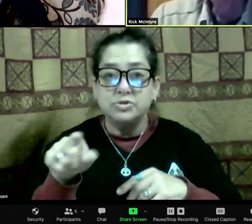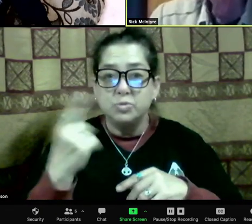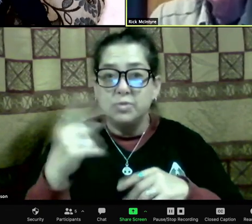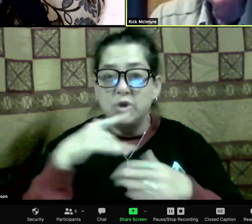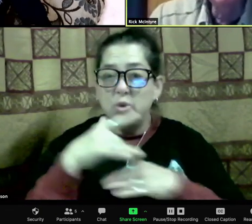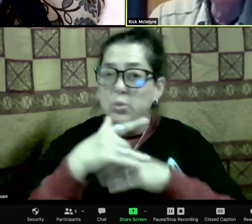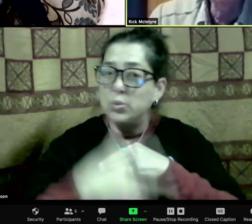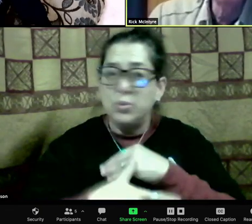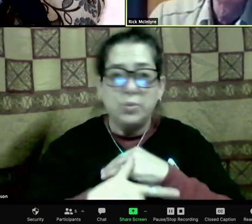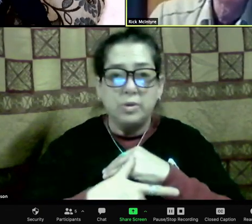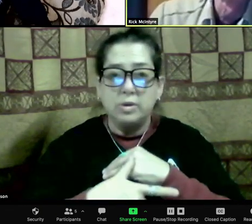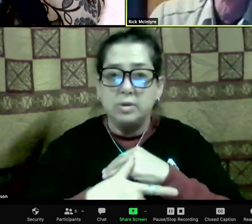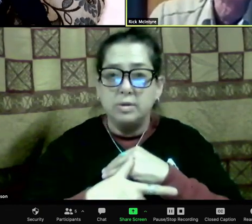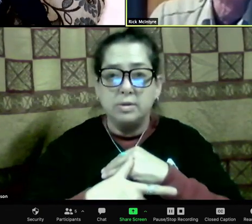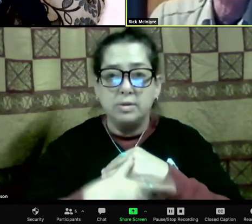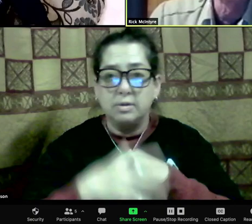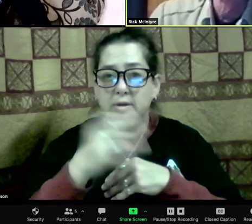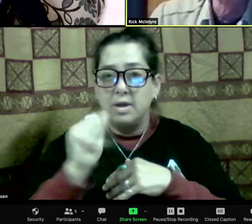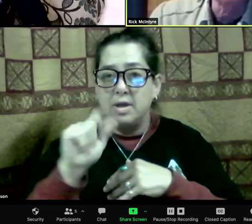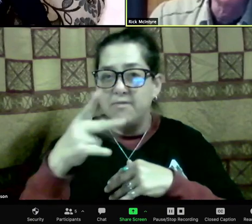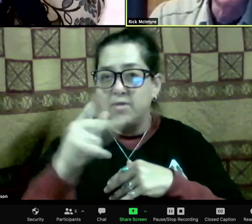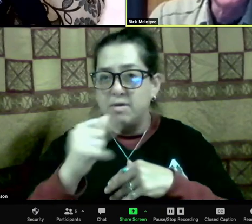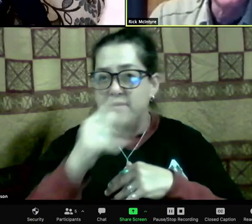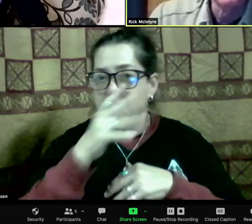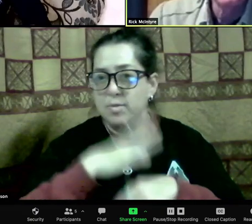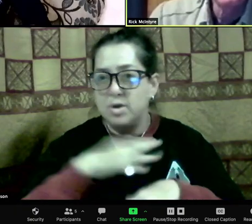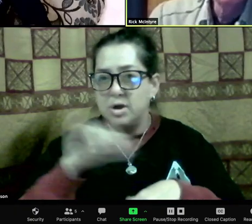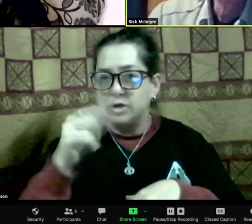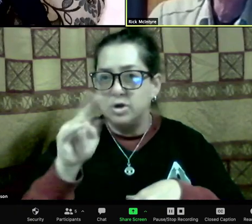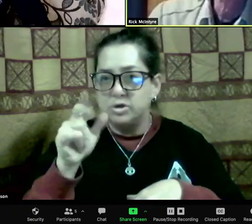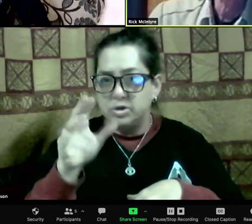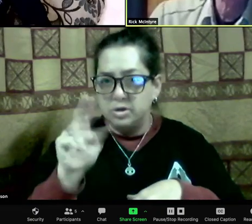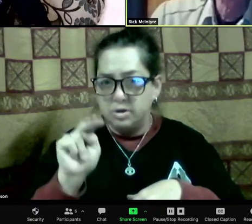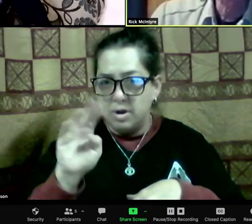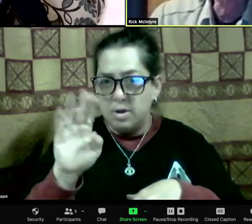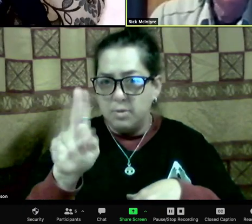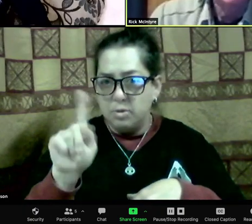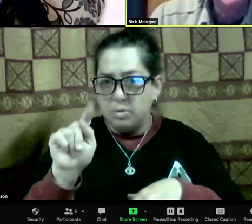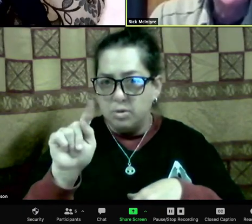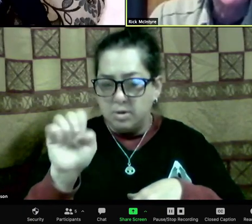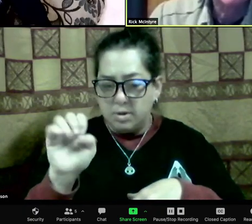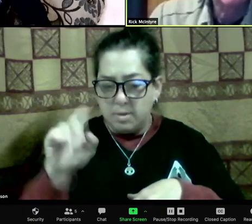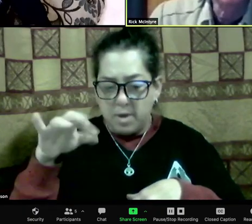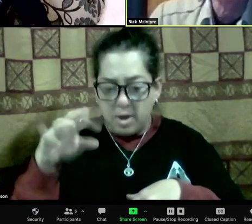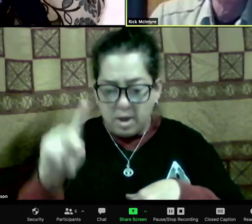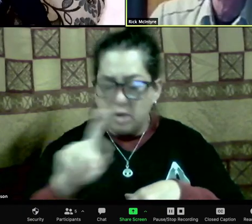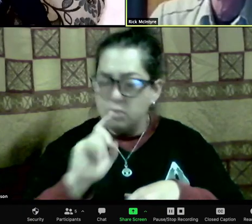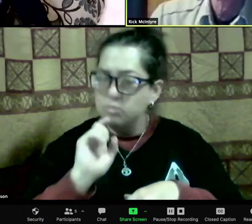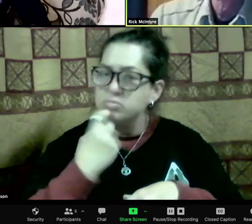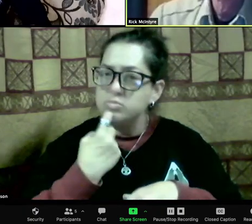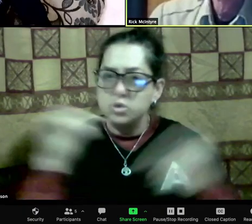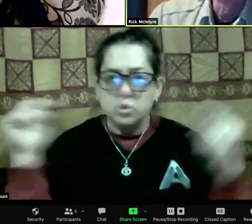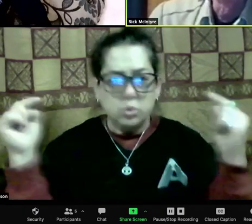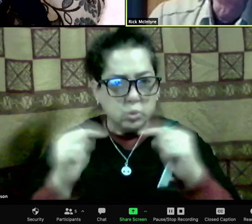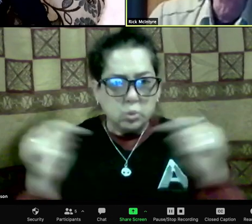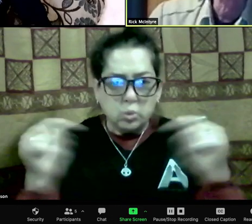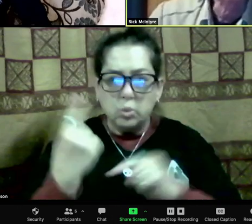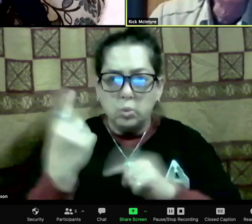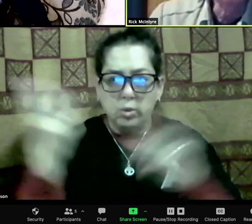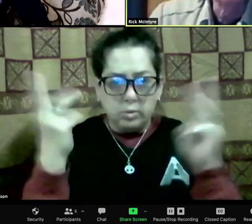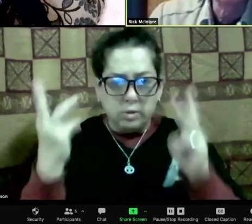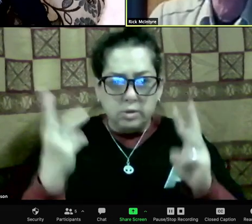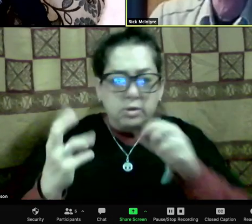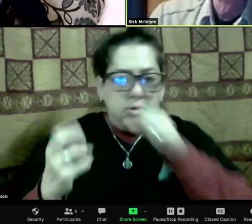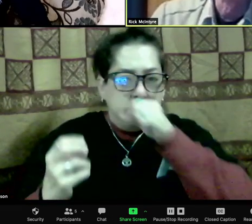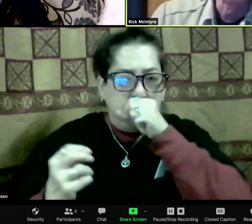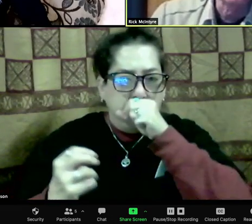information, more aspects of female wolves, I'll go back over and tell the story of number 7, number